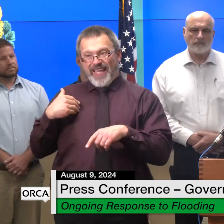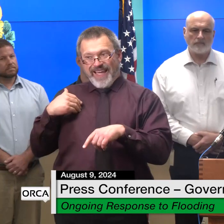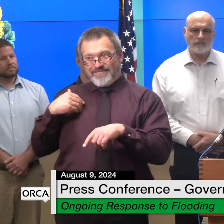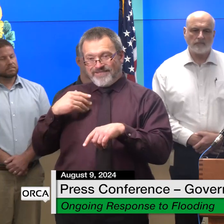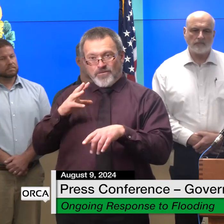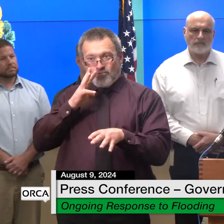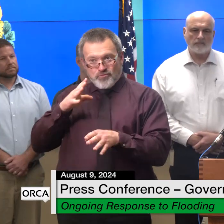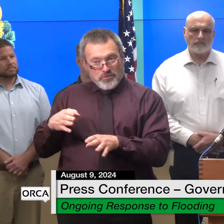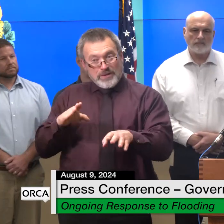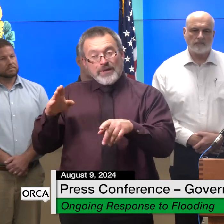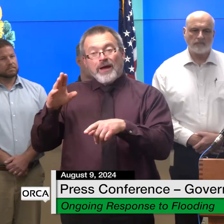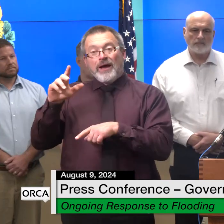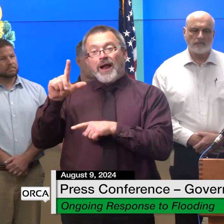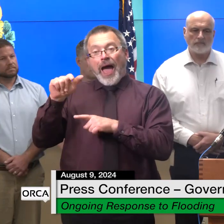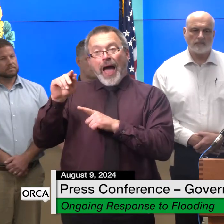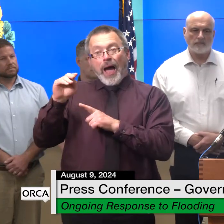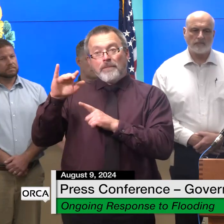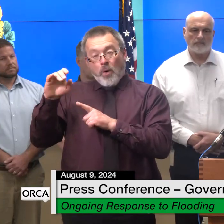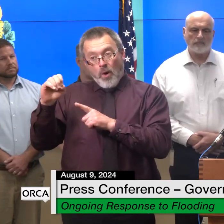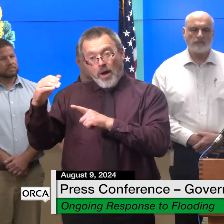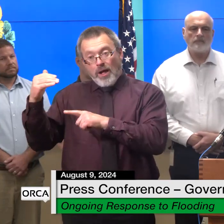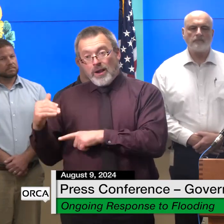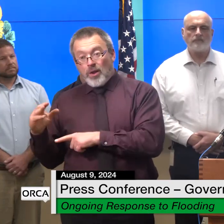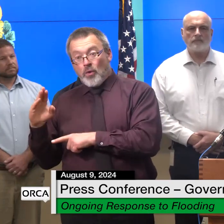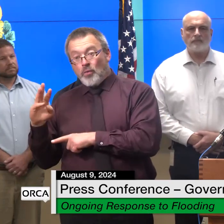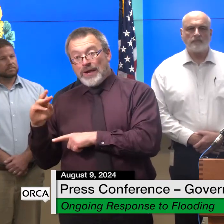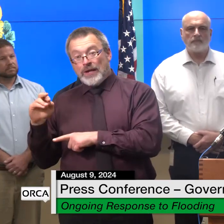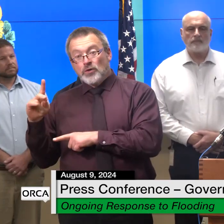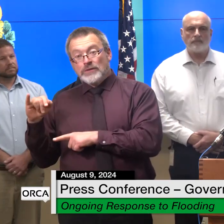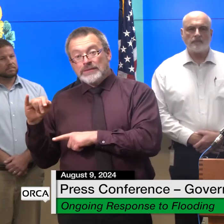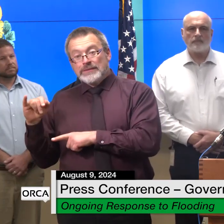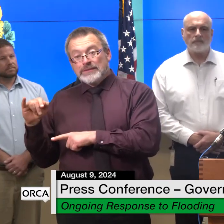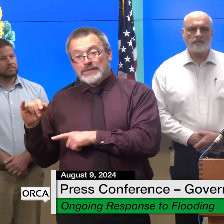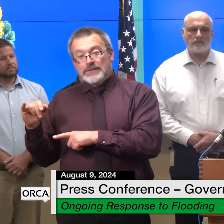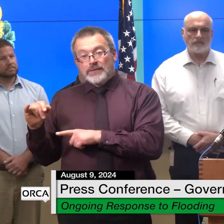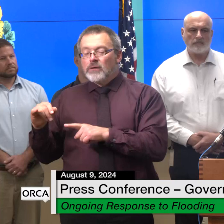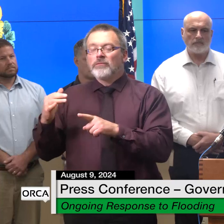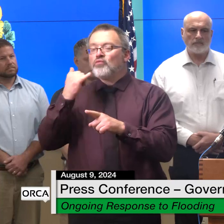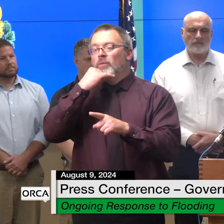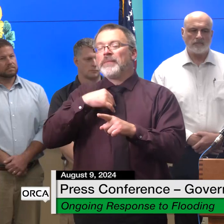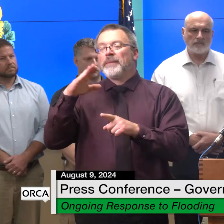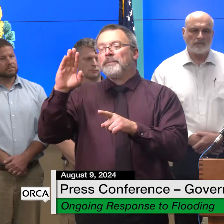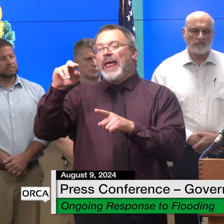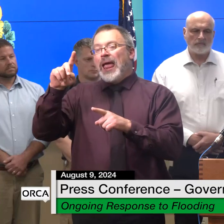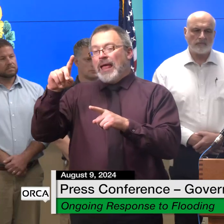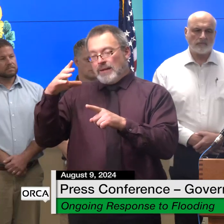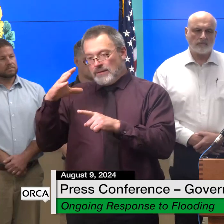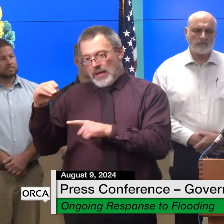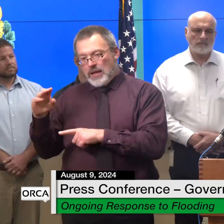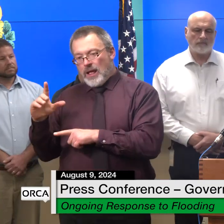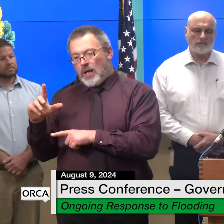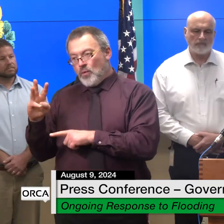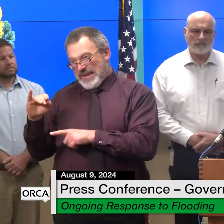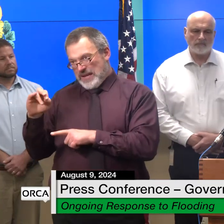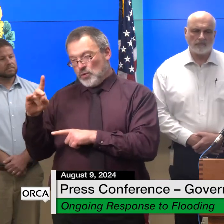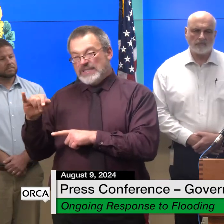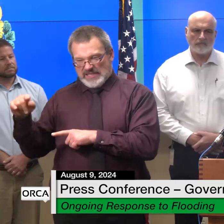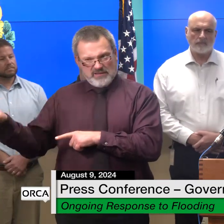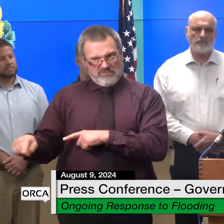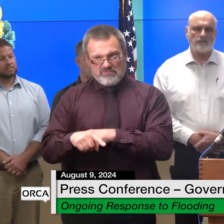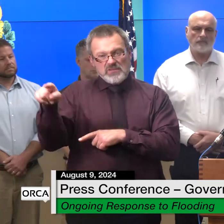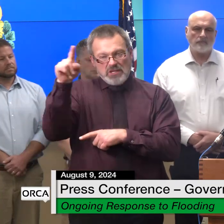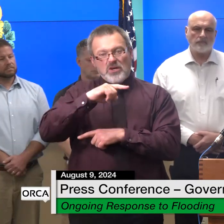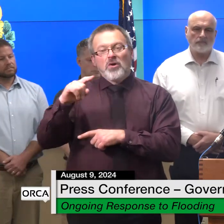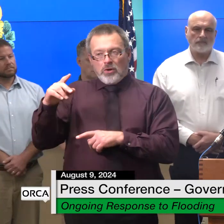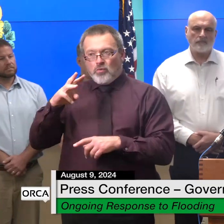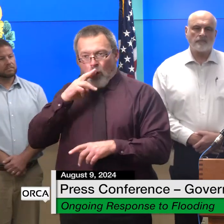streams and brooks to include the otter creek early this morning the possumcic river was at flood stage in east haven